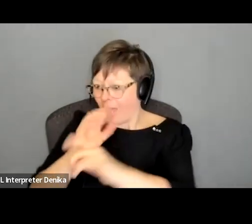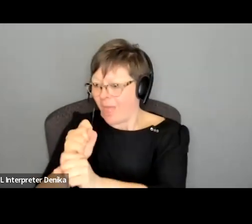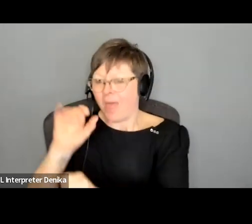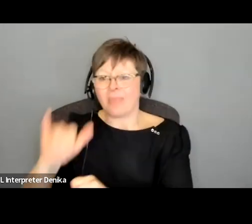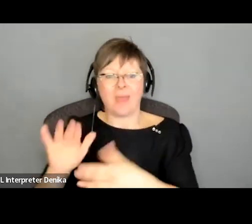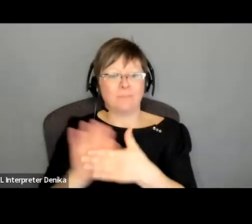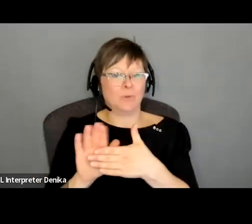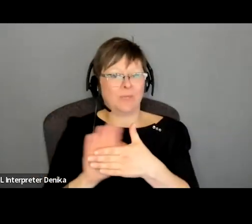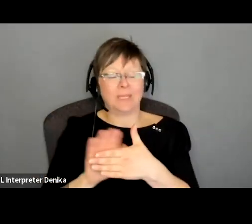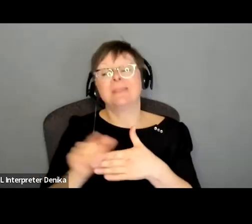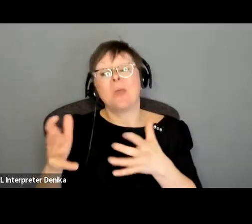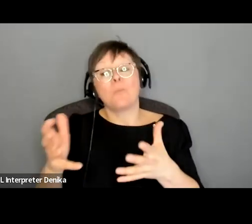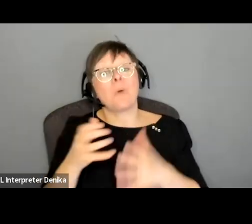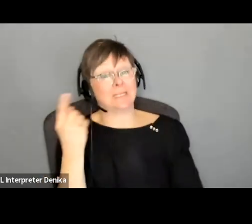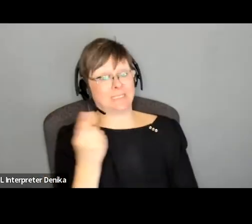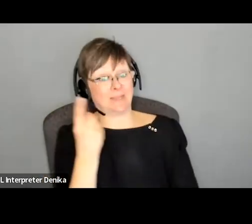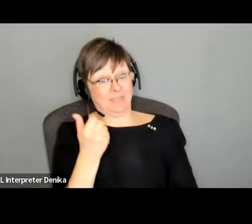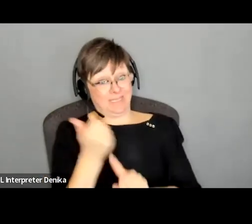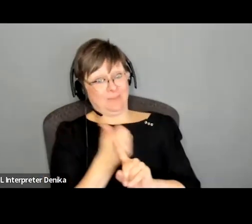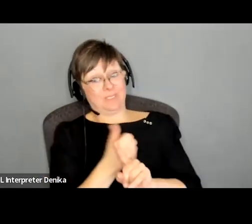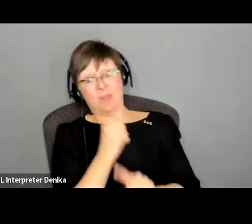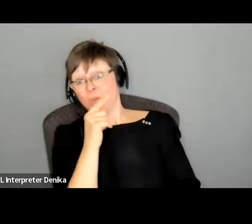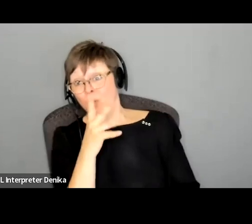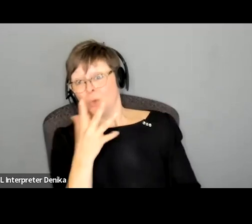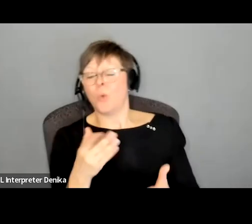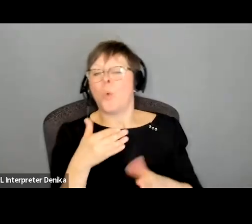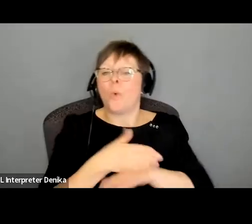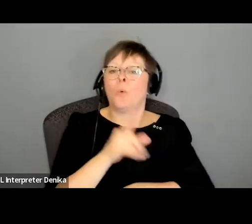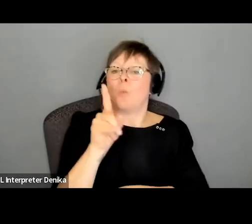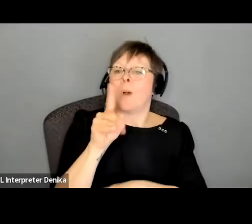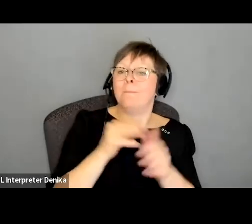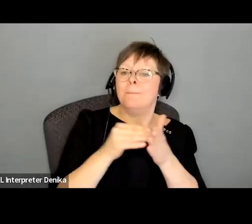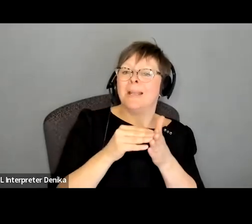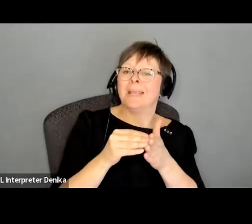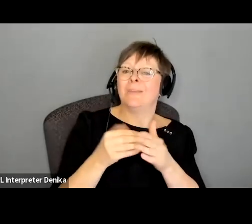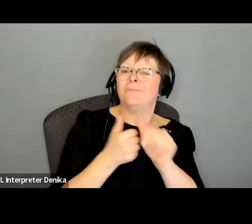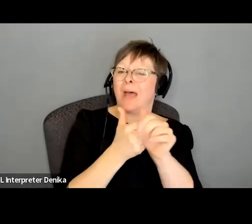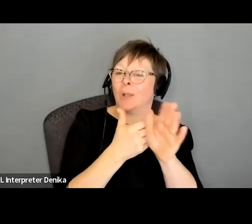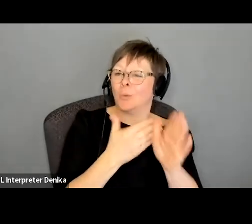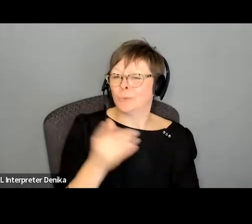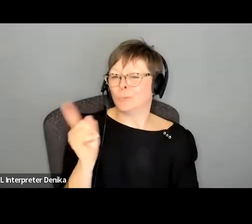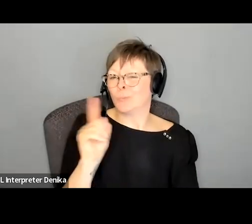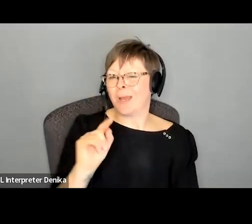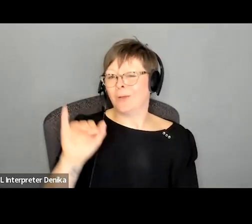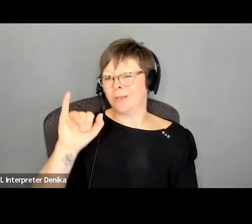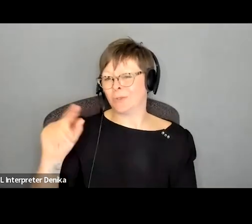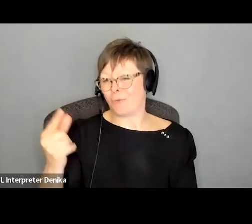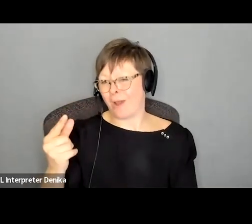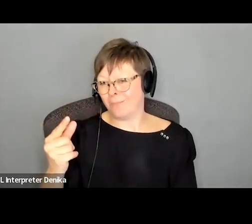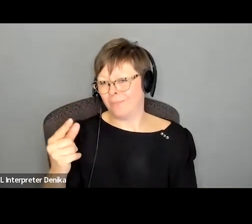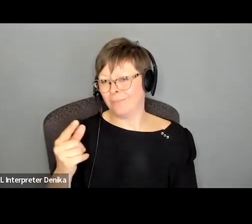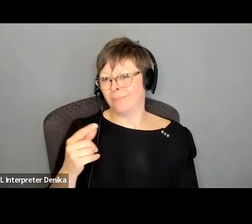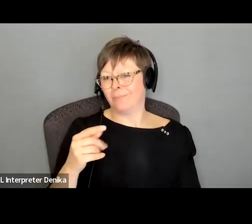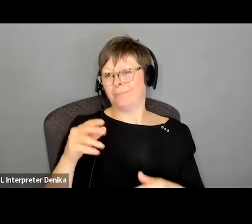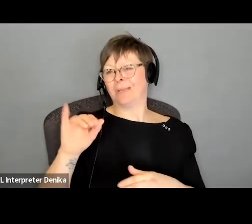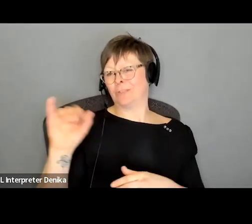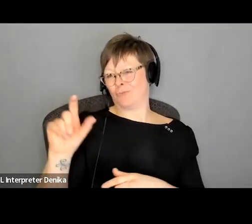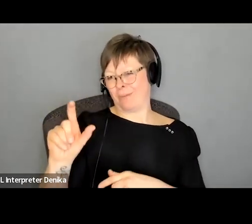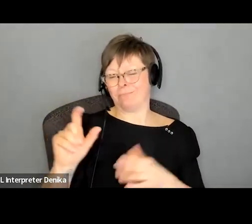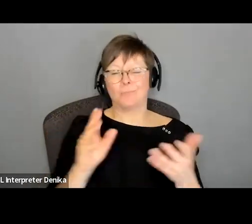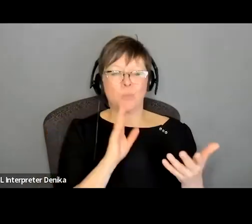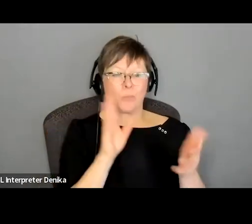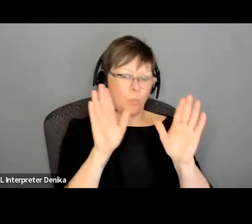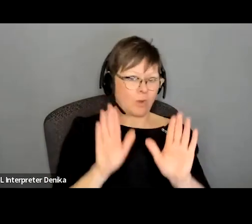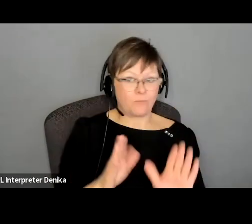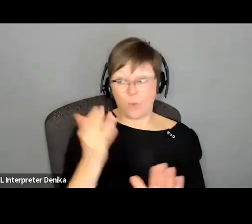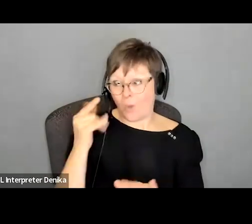somebody who's got over a million followers on instagram and then it would be good to have them in a role because because they